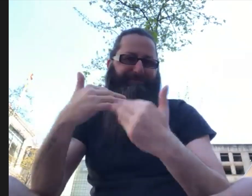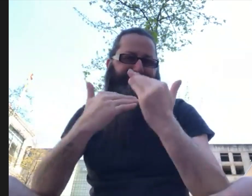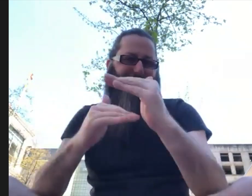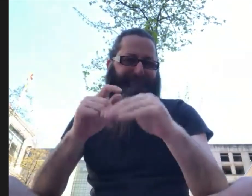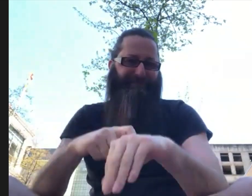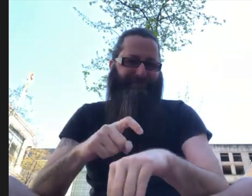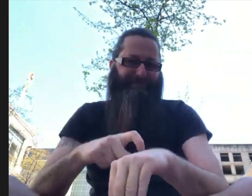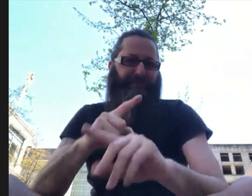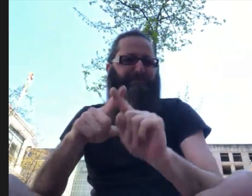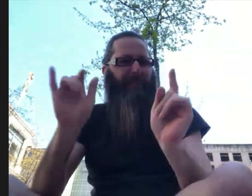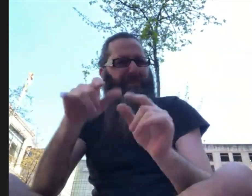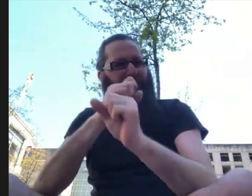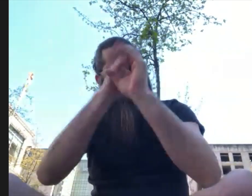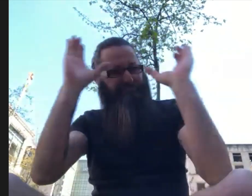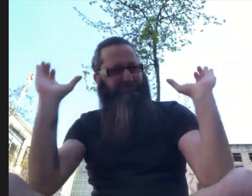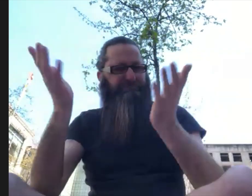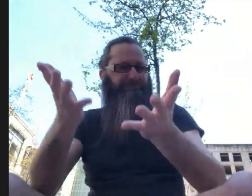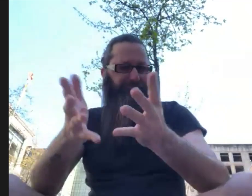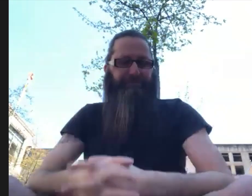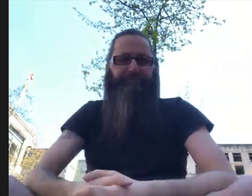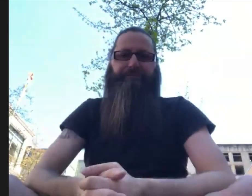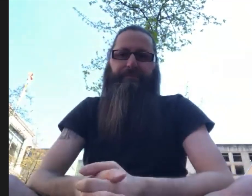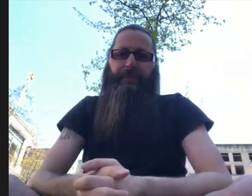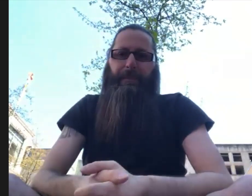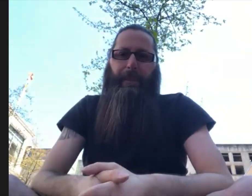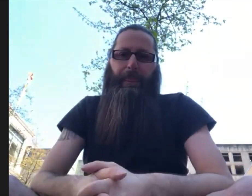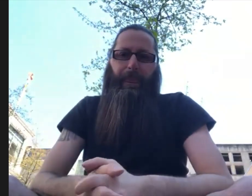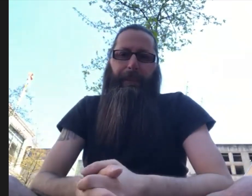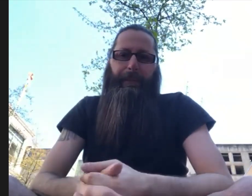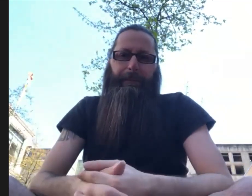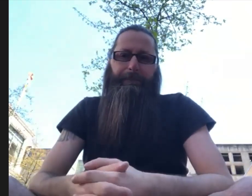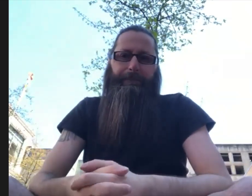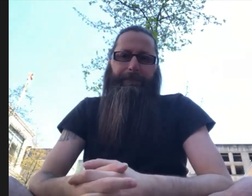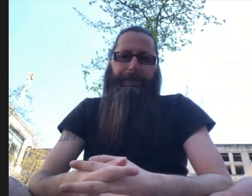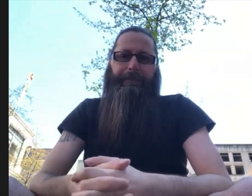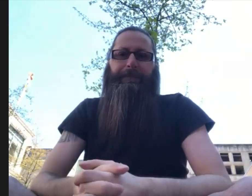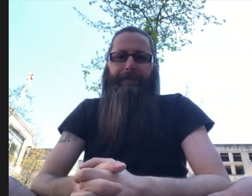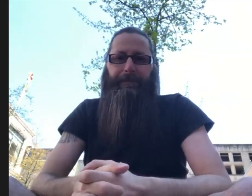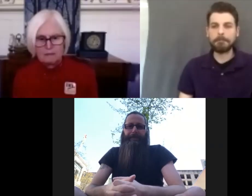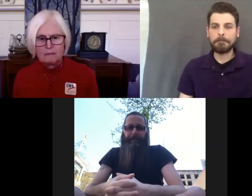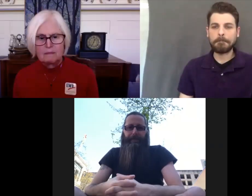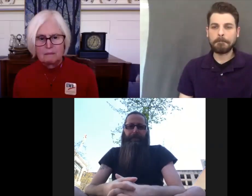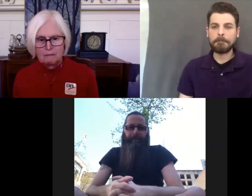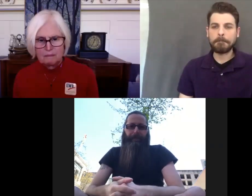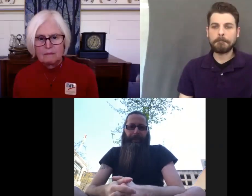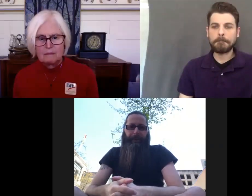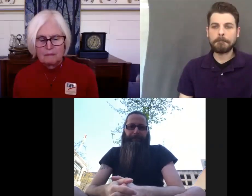too far in, but that's just one small example in the grand vision of things.